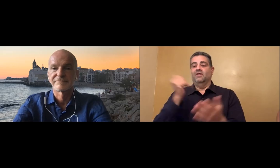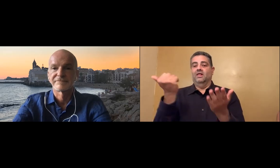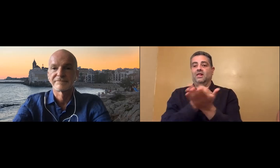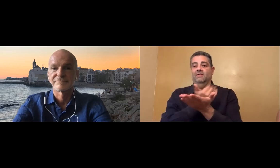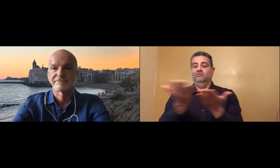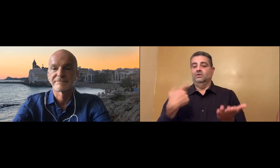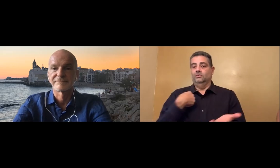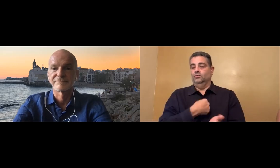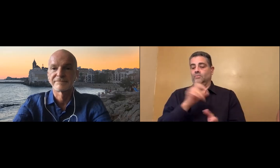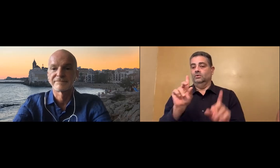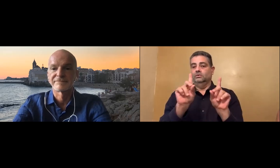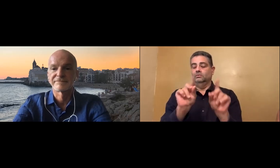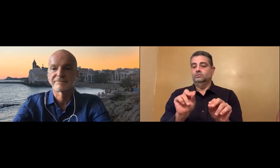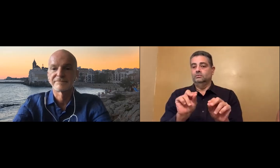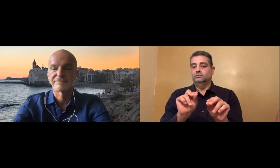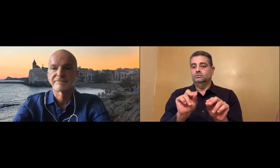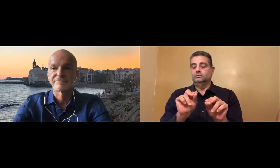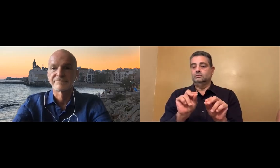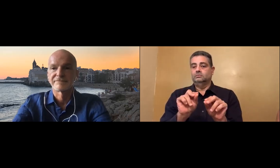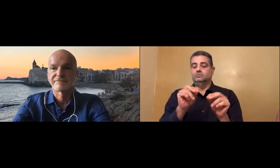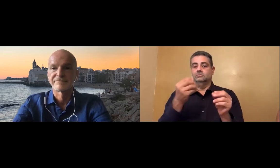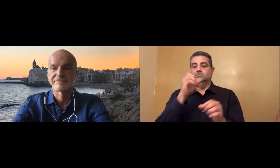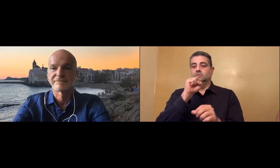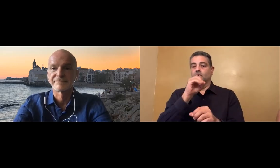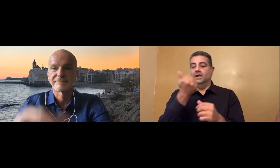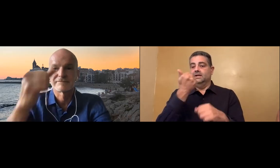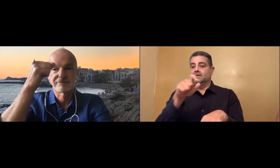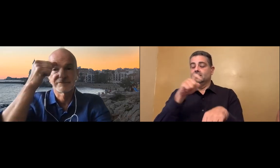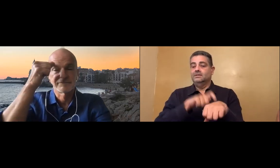And RTT is at the heart of everything we do.